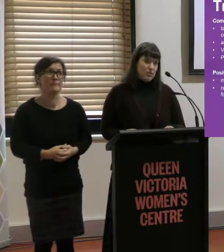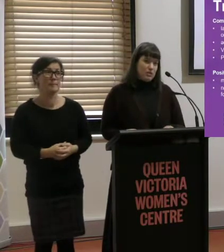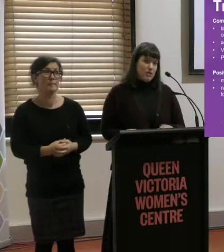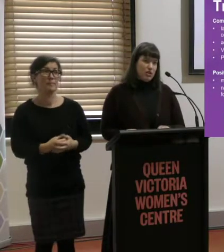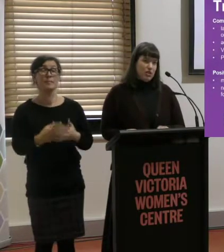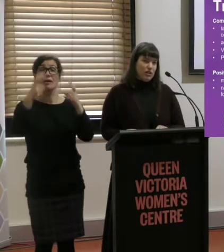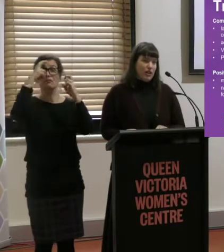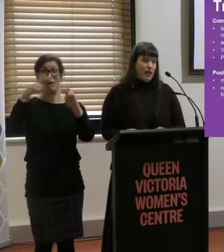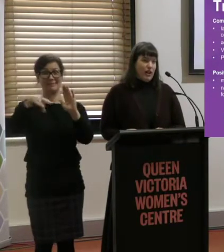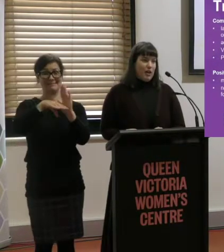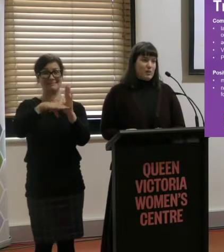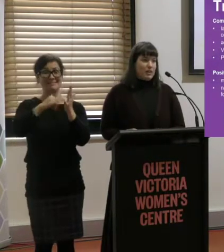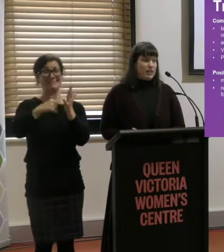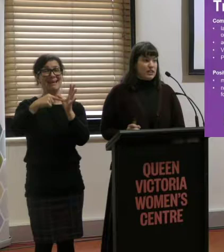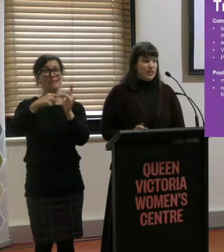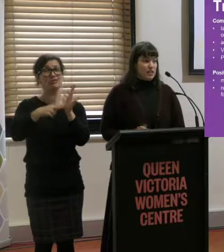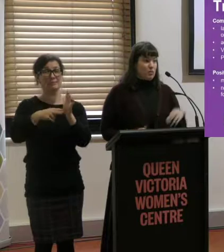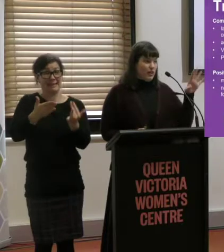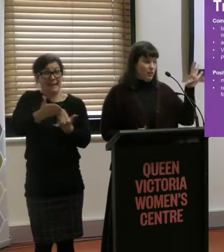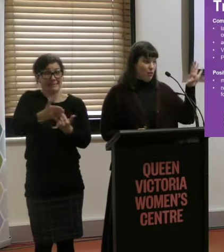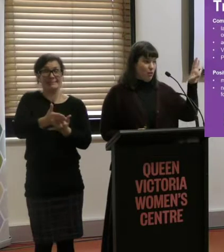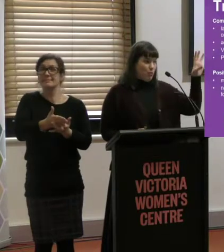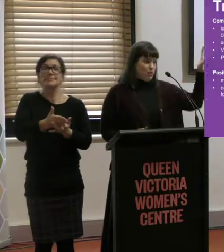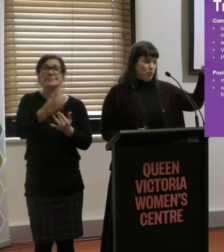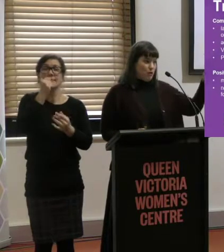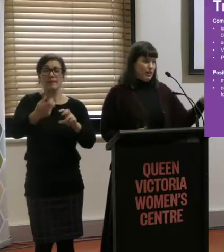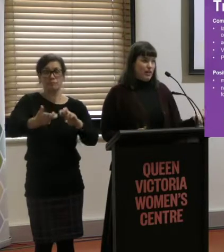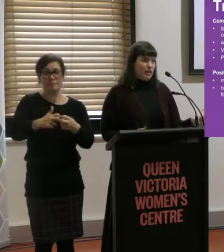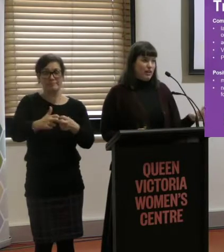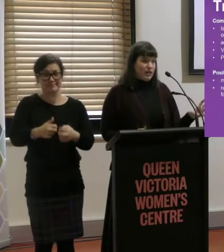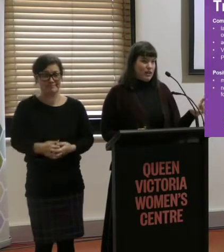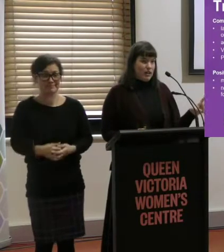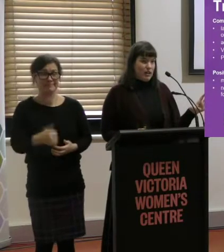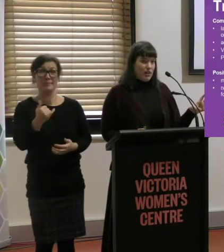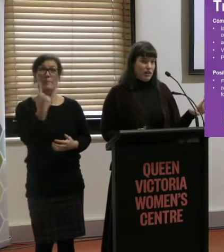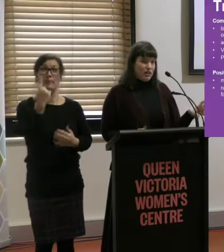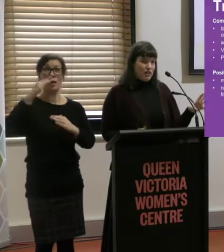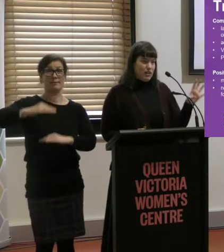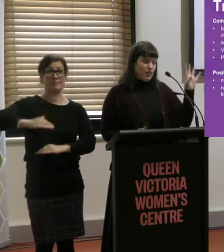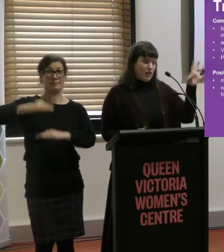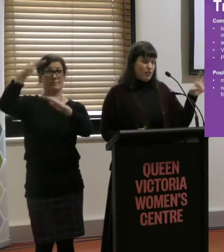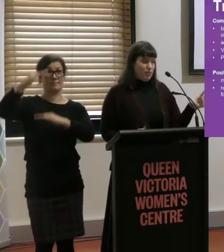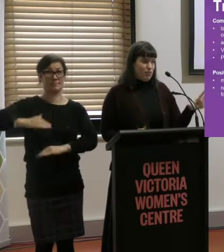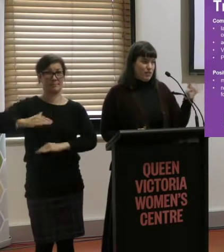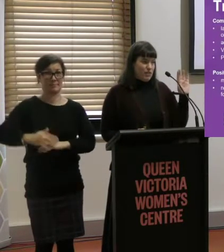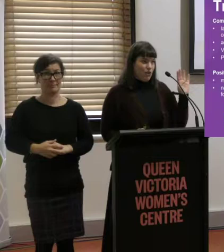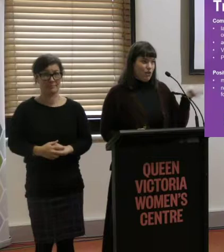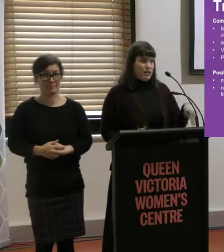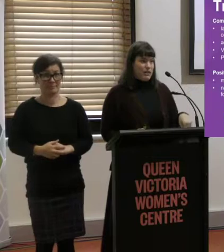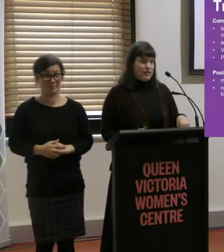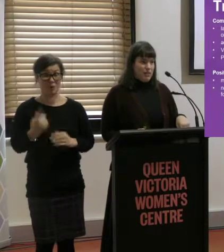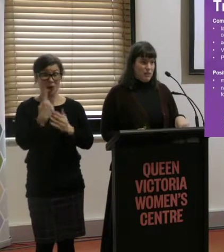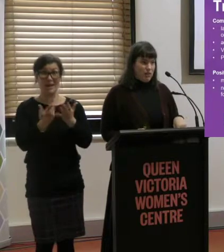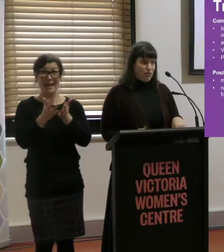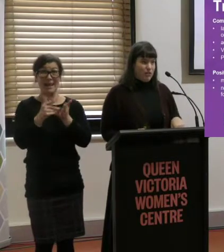stations was an issue, particularly stations where there's, say, one elevator on the platform and that's the only